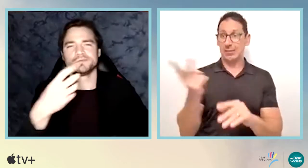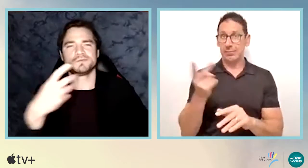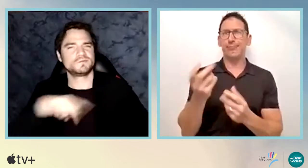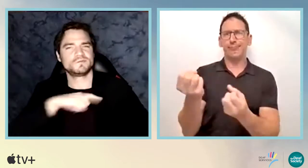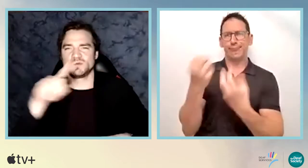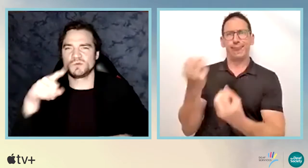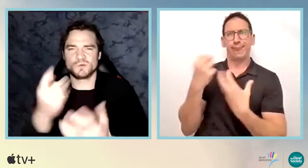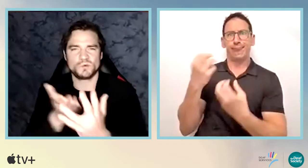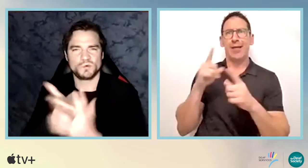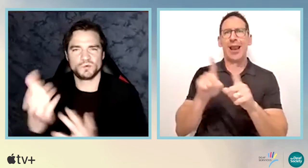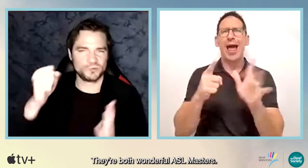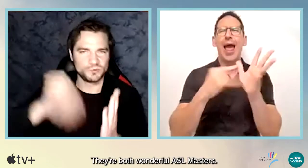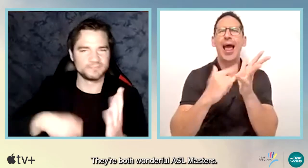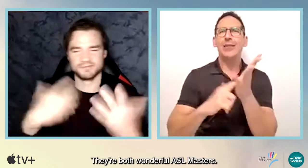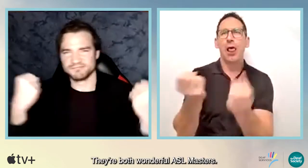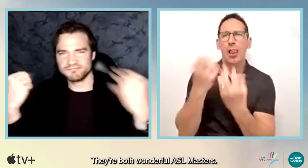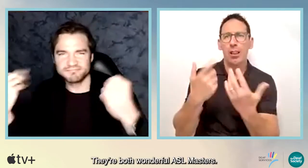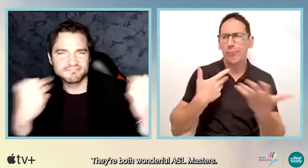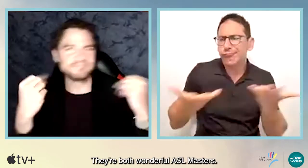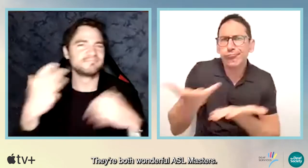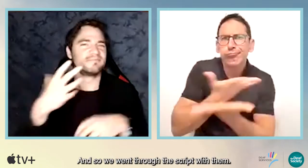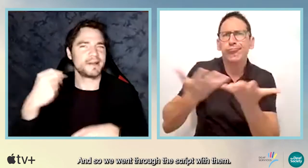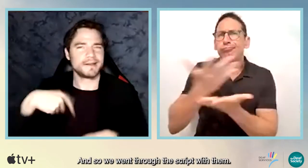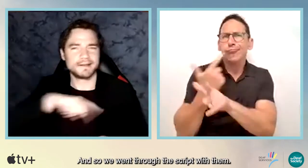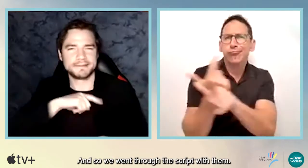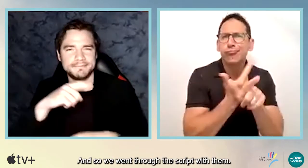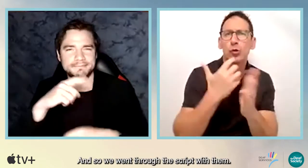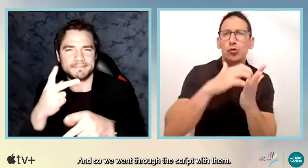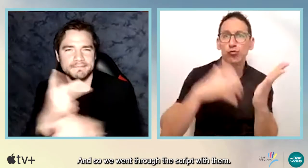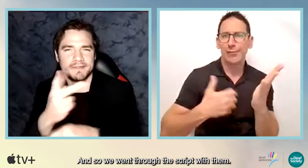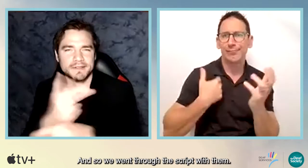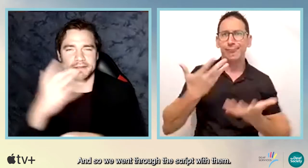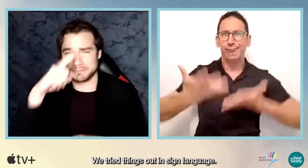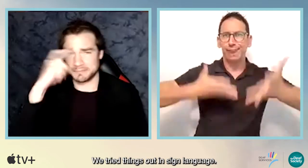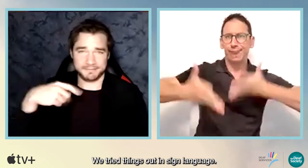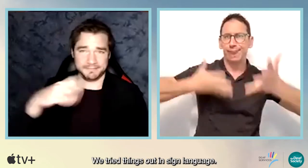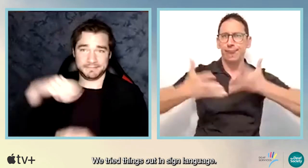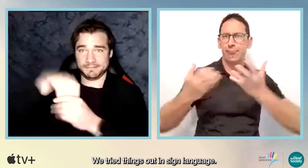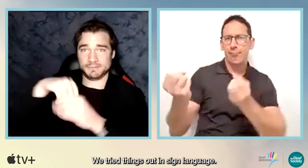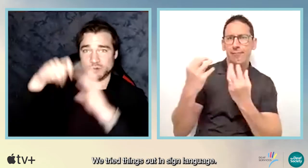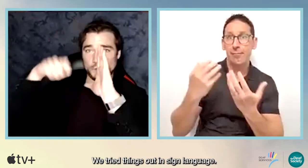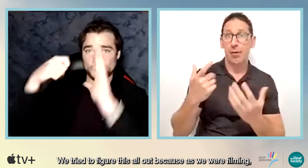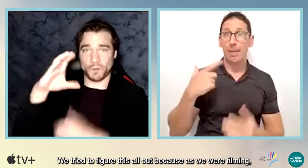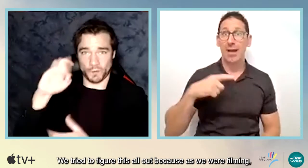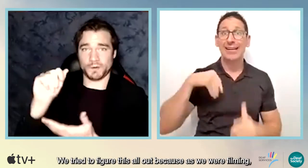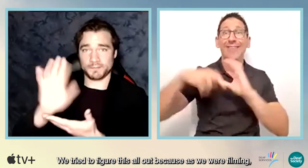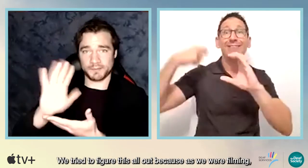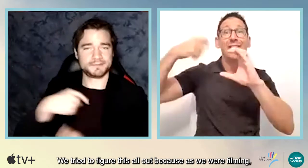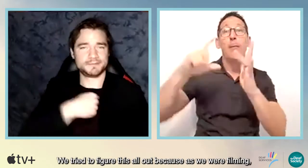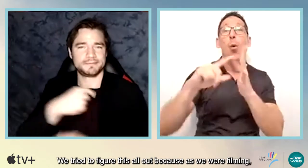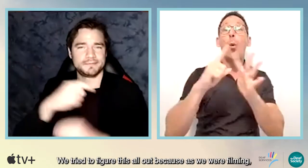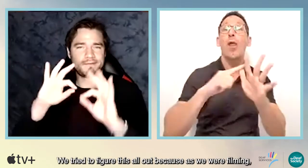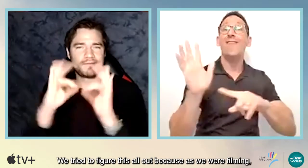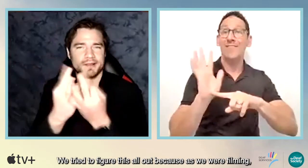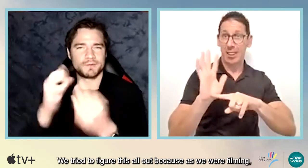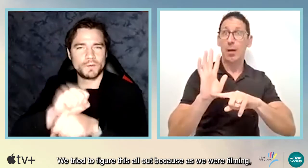They're both wonderful ASL masters. And so we went through the script with them. We tried things out in sign language. We tried to figure this all out because,